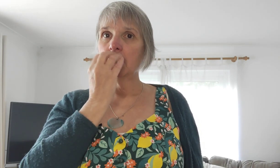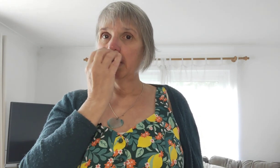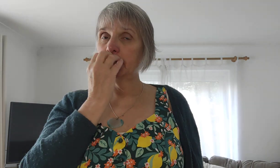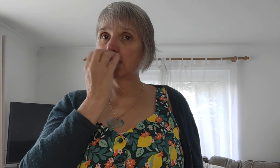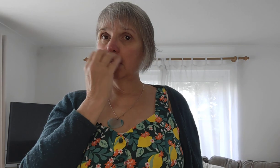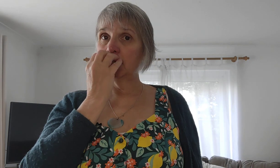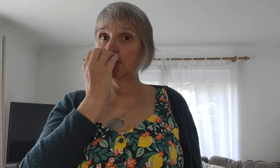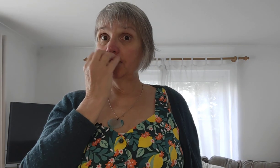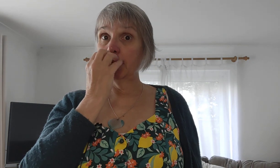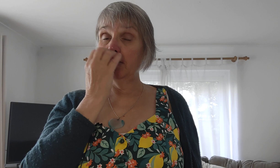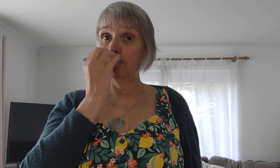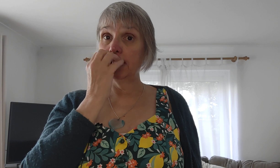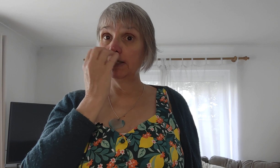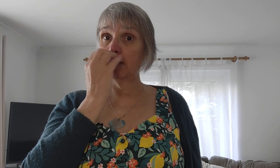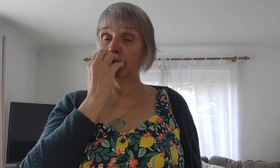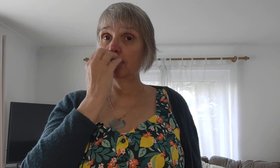it's hard to forgive myself